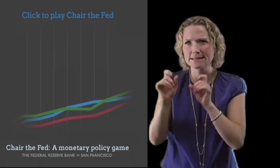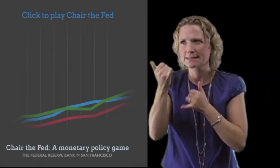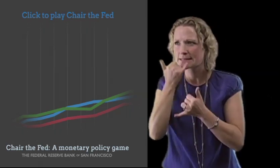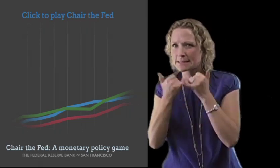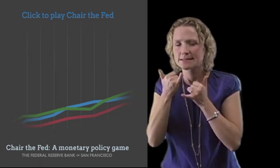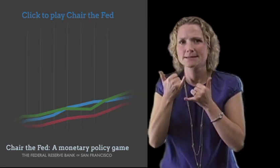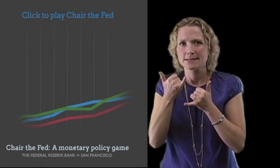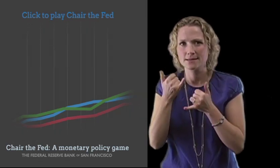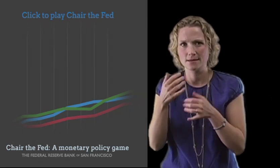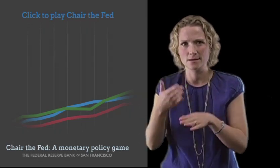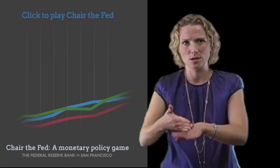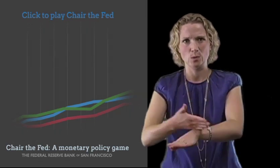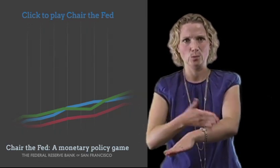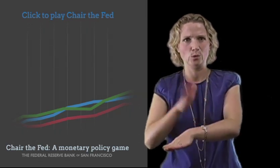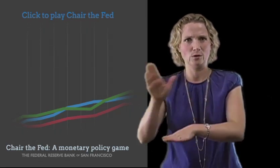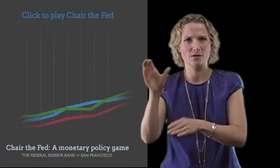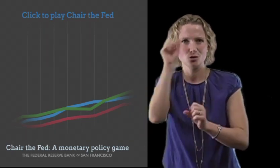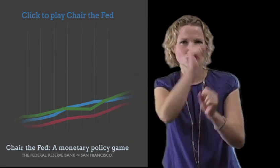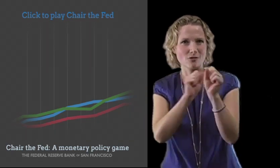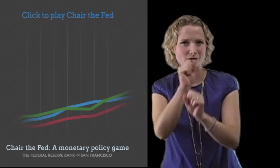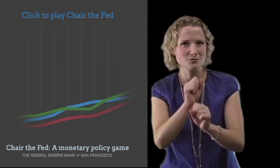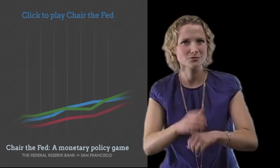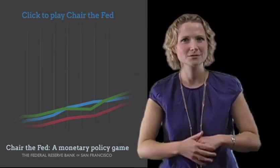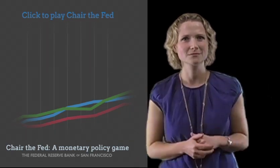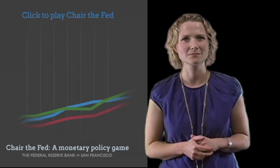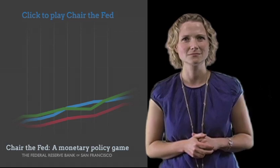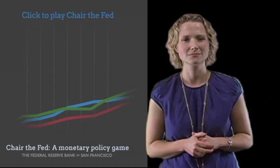discuss, test errors, and improve their strategic thinking.